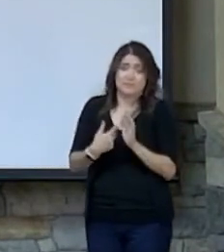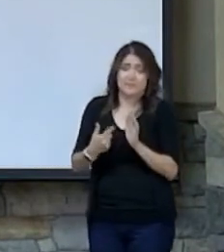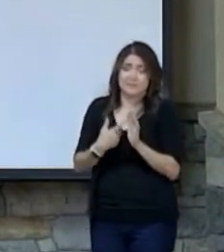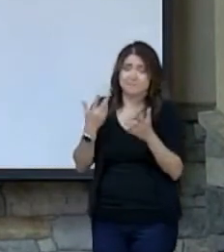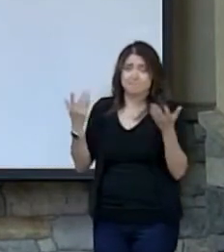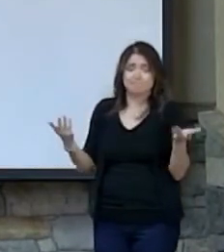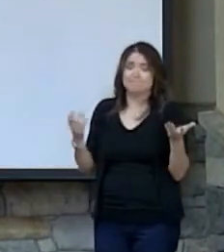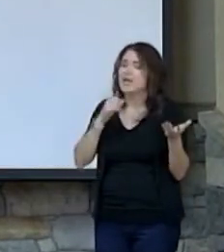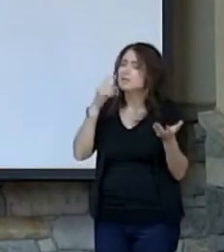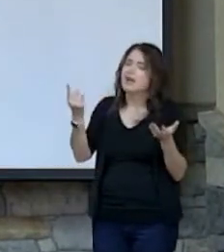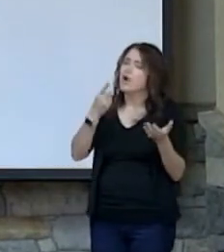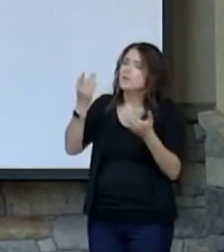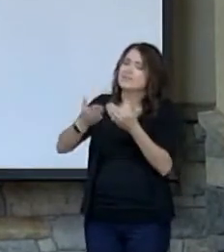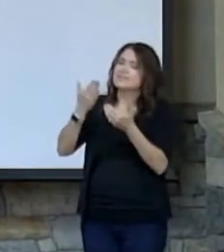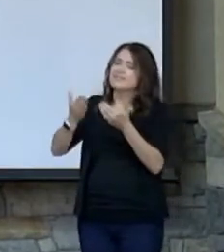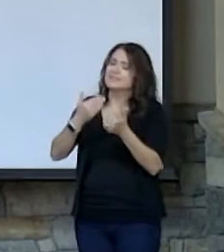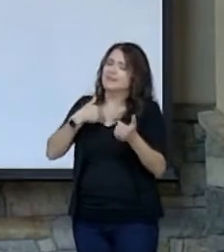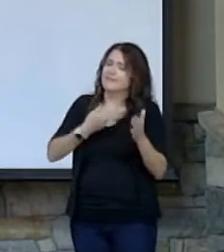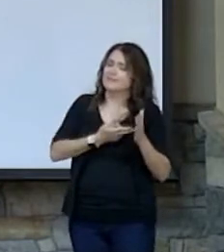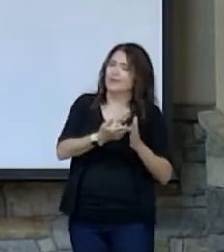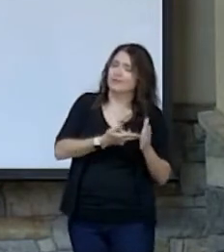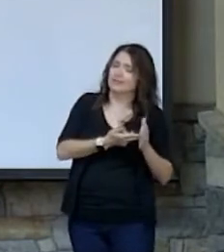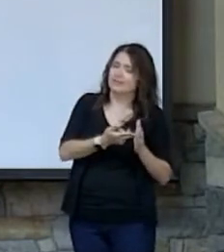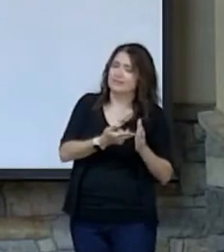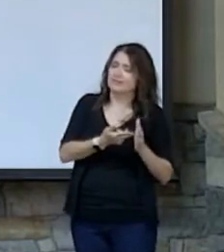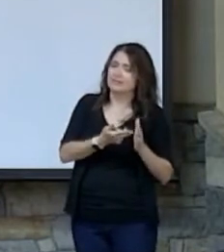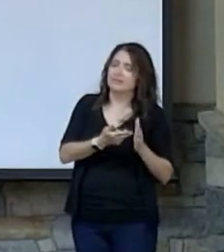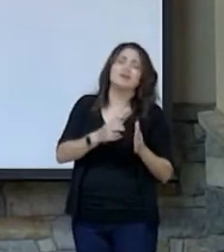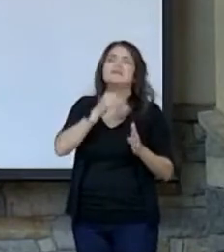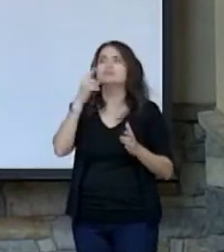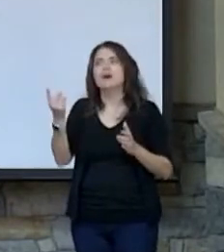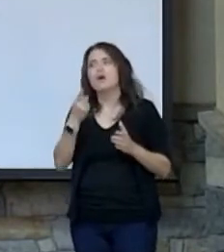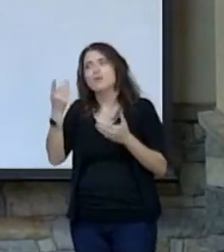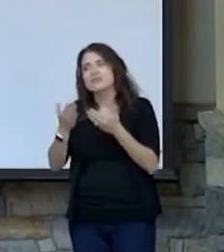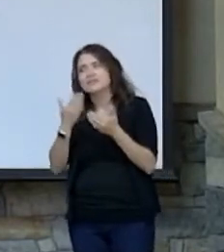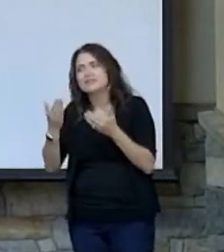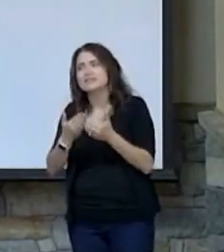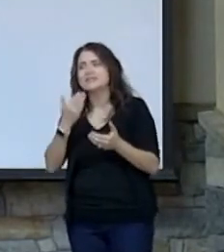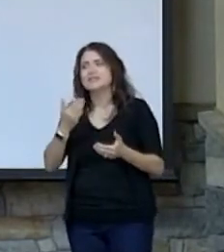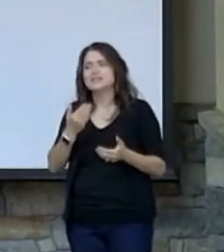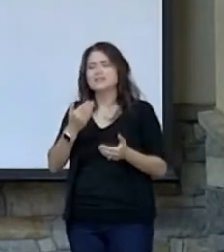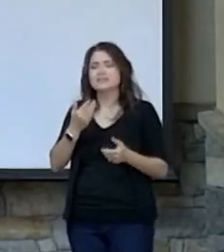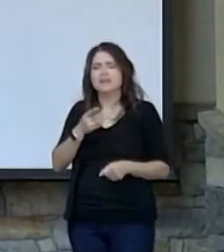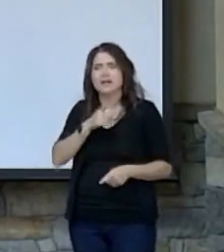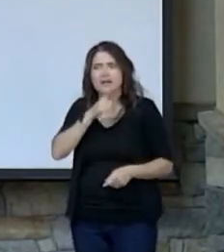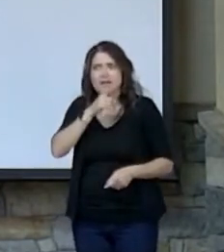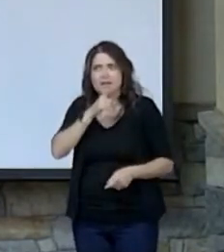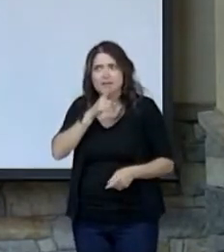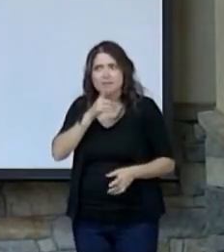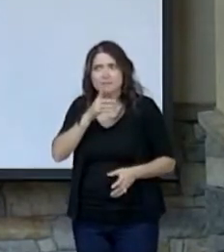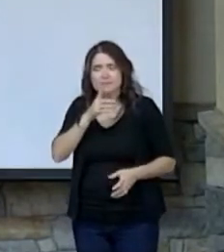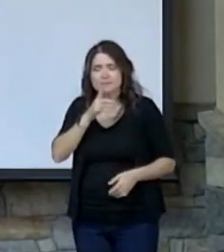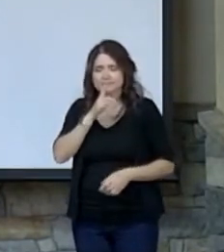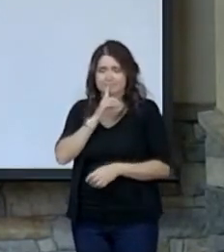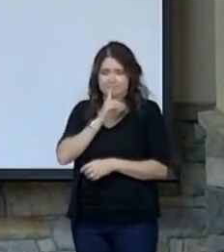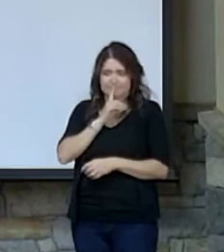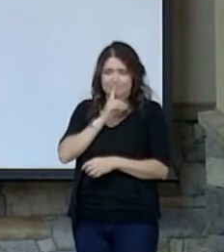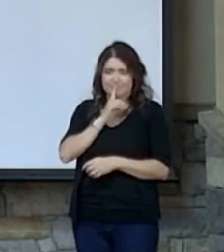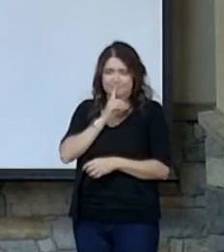It's not always easy to have integrity. It's not always easy to hold our tongue and not say something to other people.